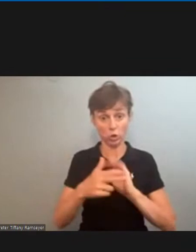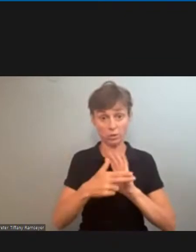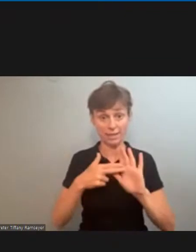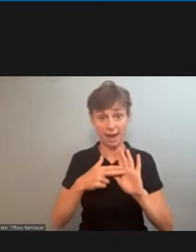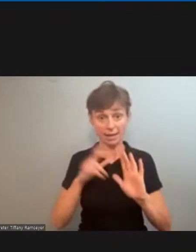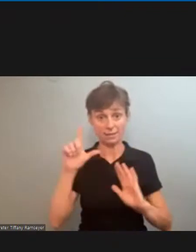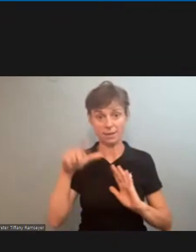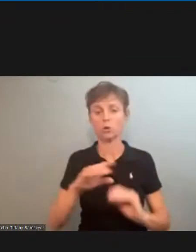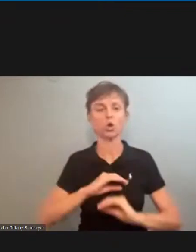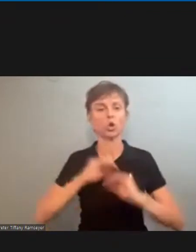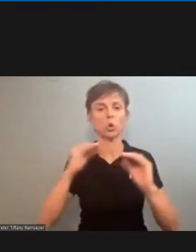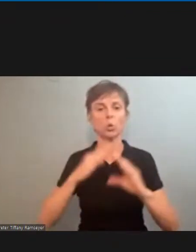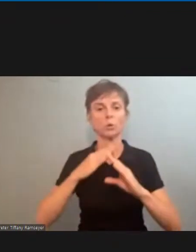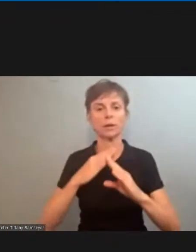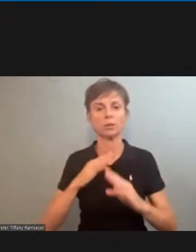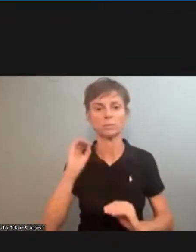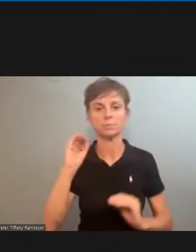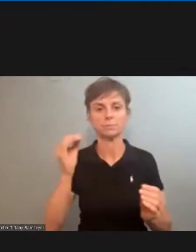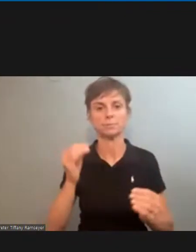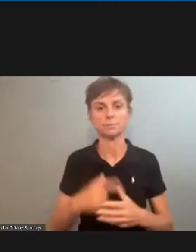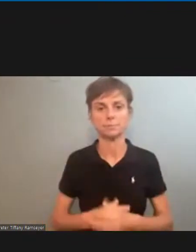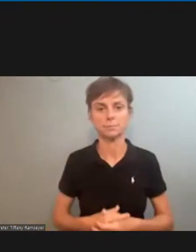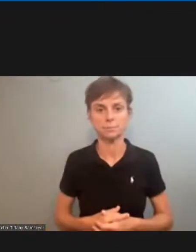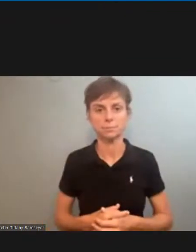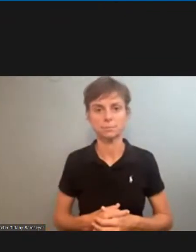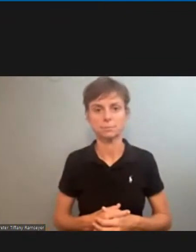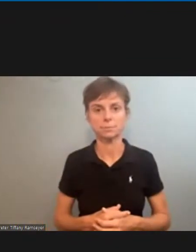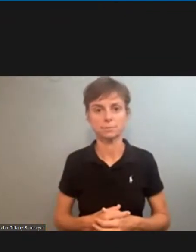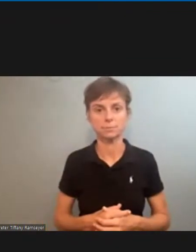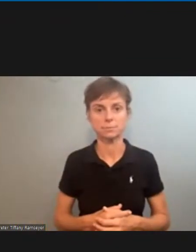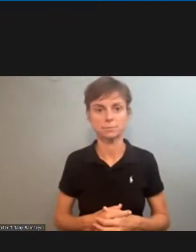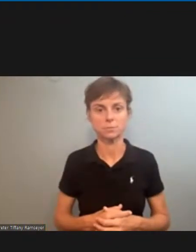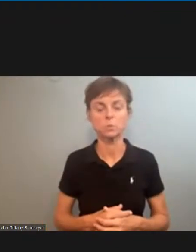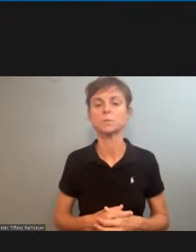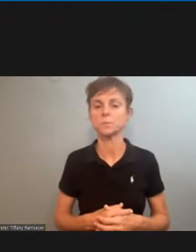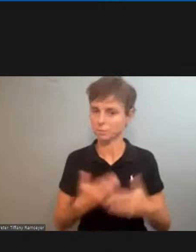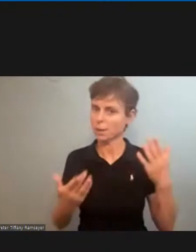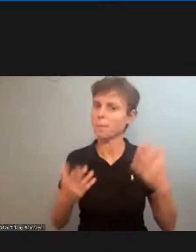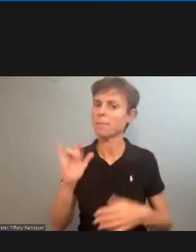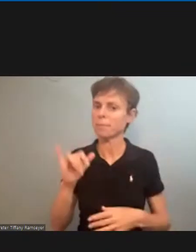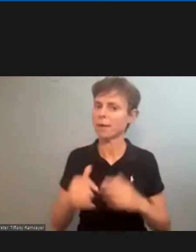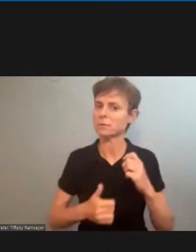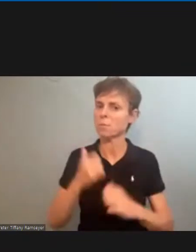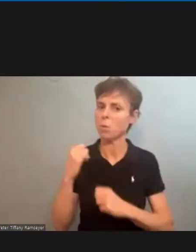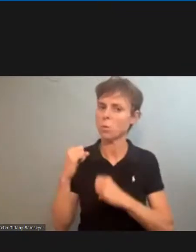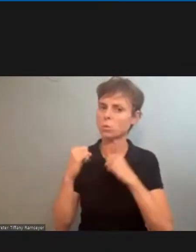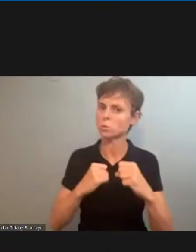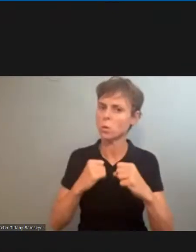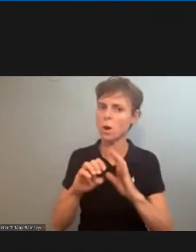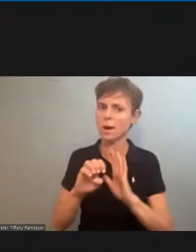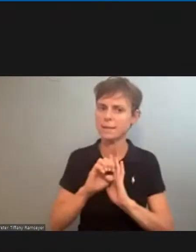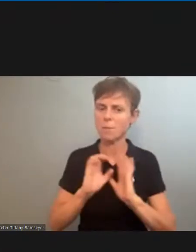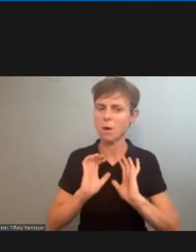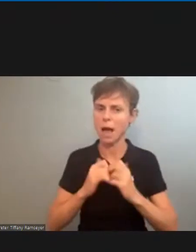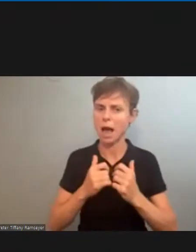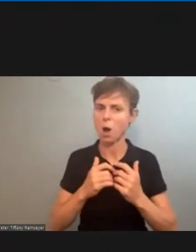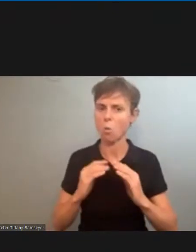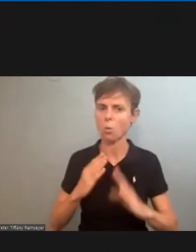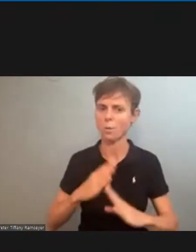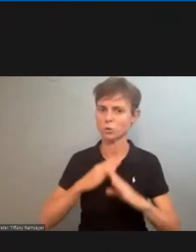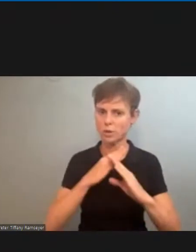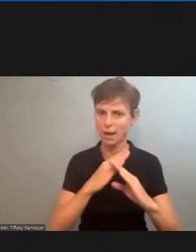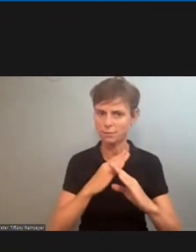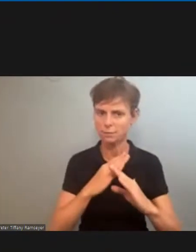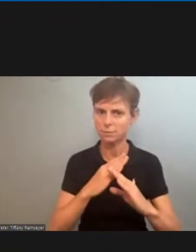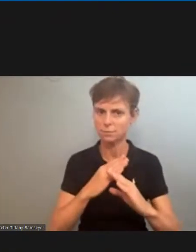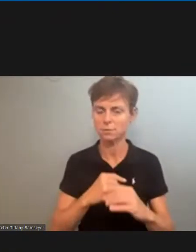protection at all so that's uh maybe the most powerful example of protecting but we have at we